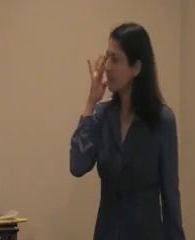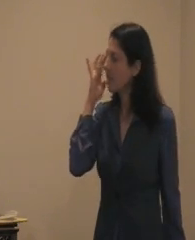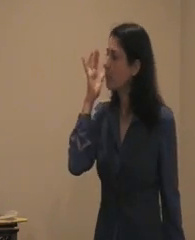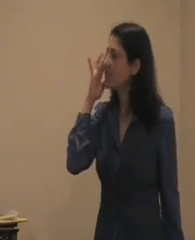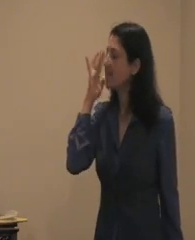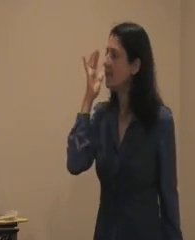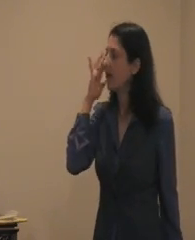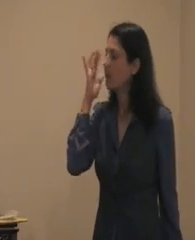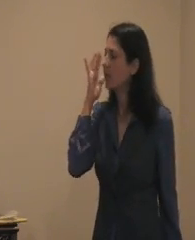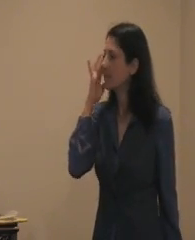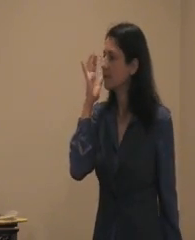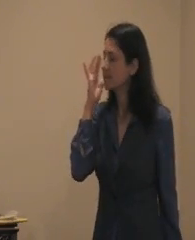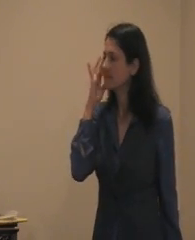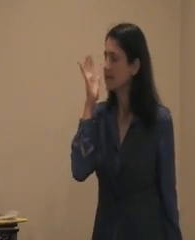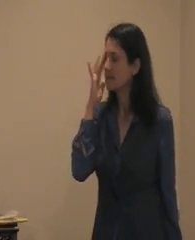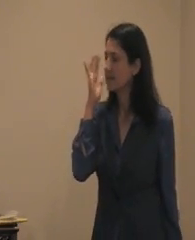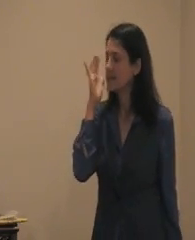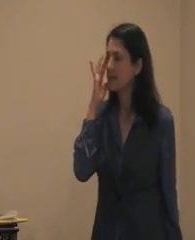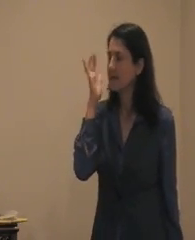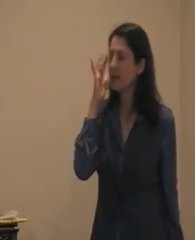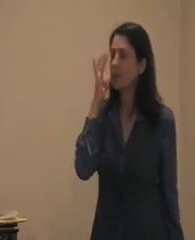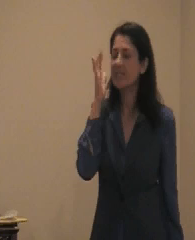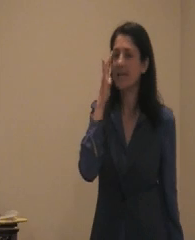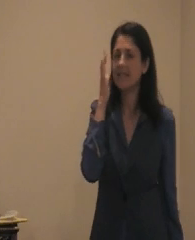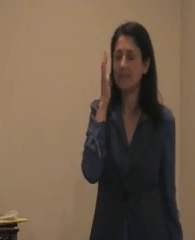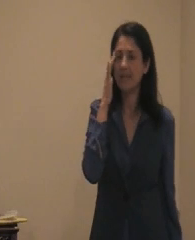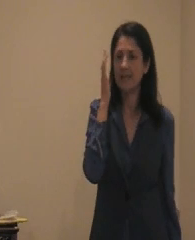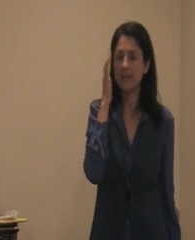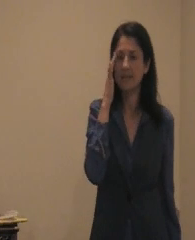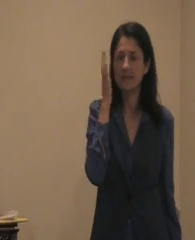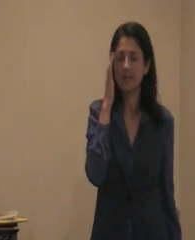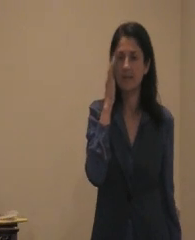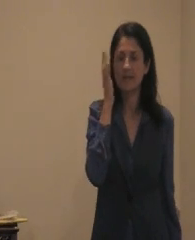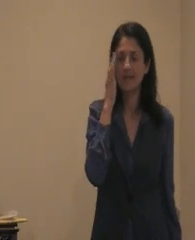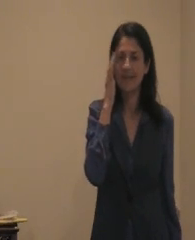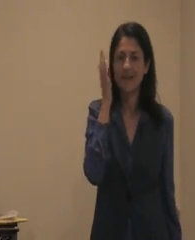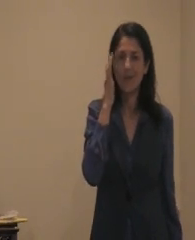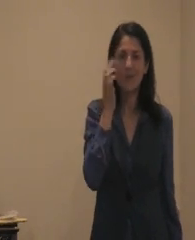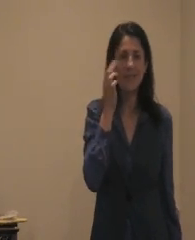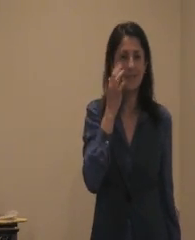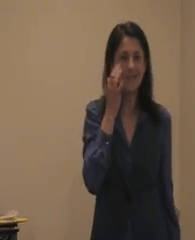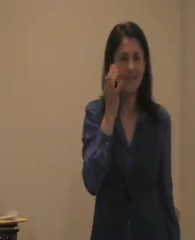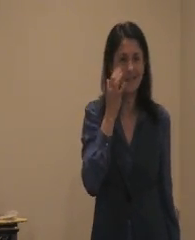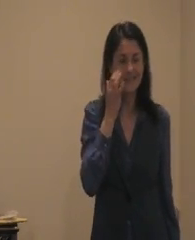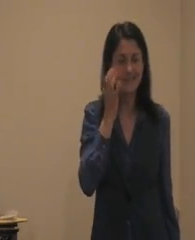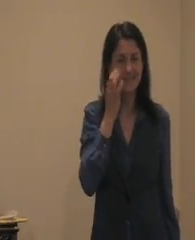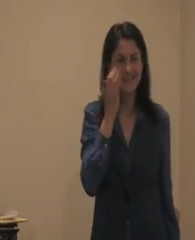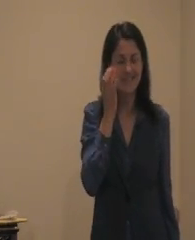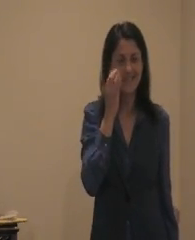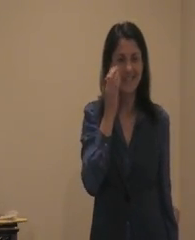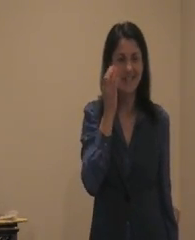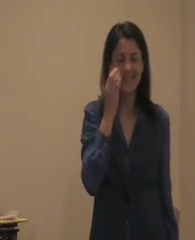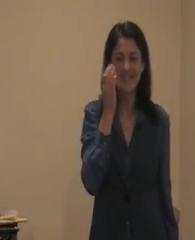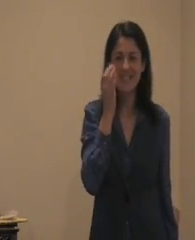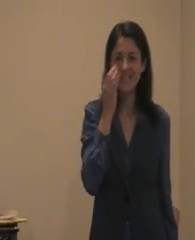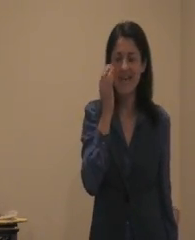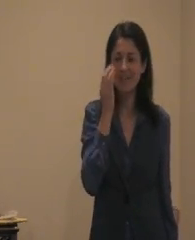protecting my organs protecting me wouldn't it be nice if this tapping